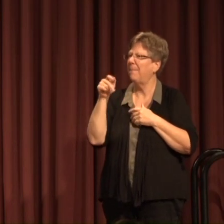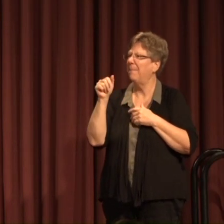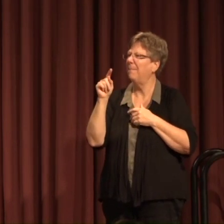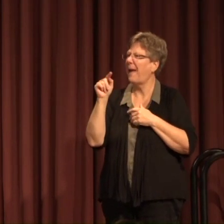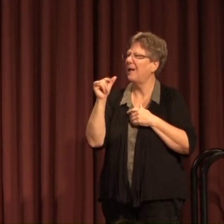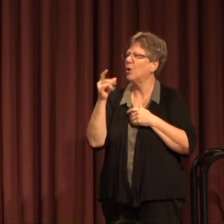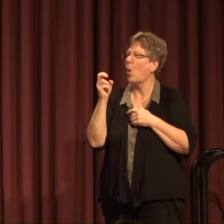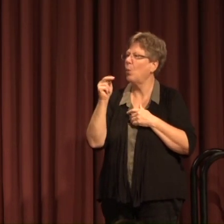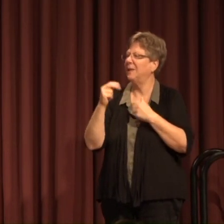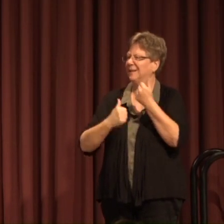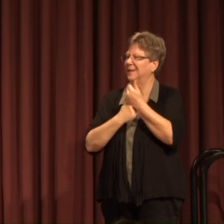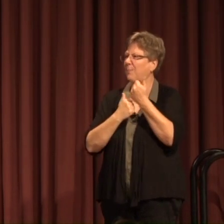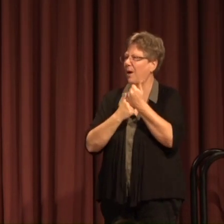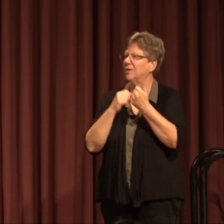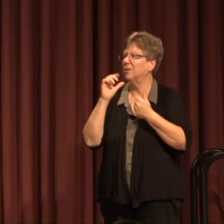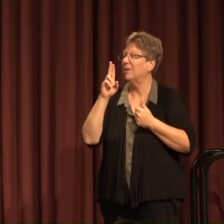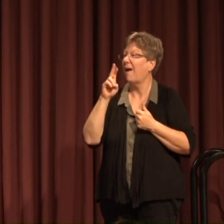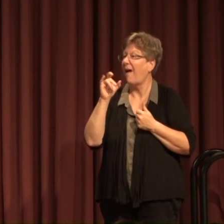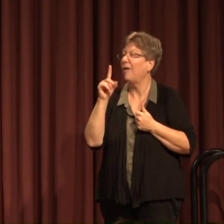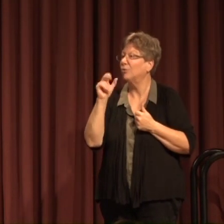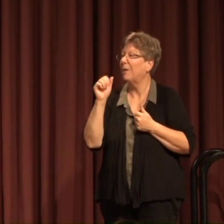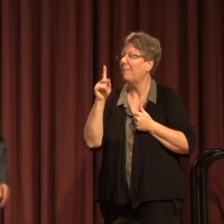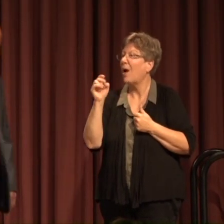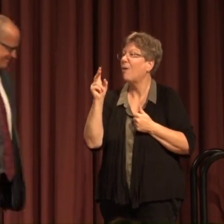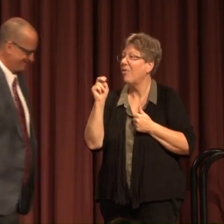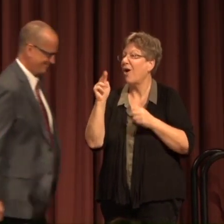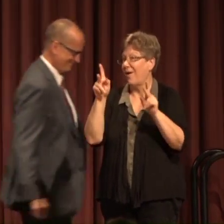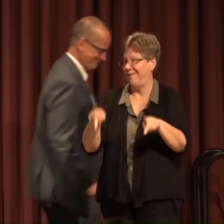sponsored ultramarathon good